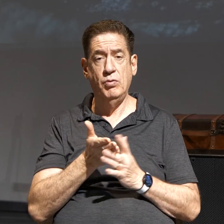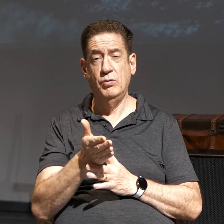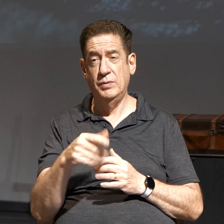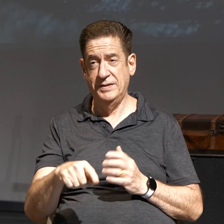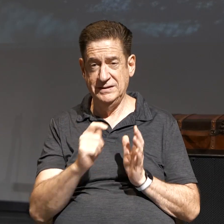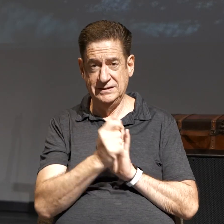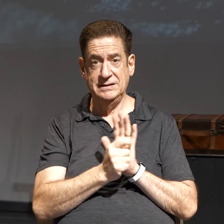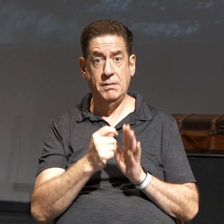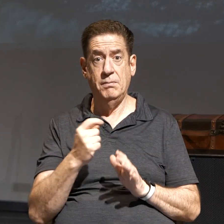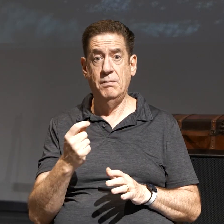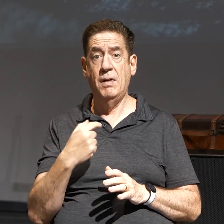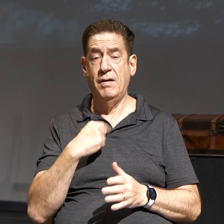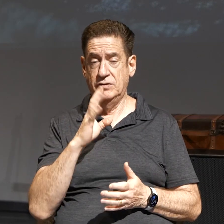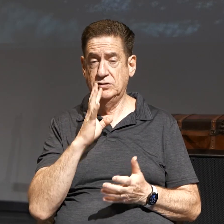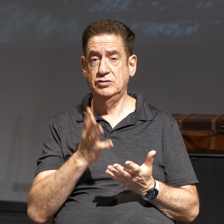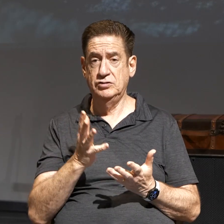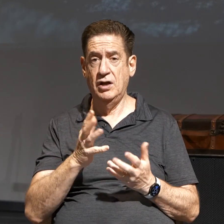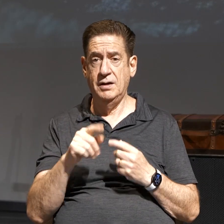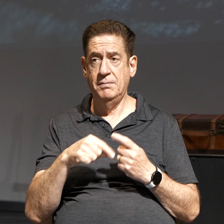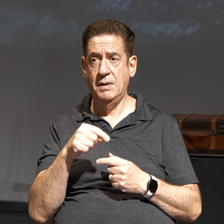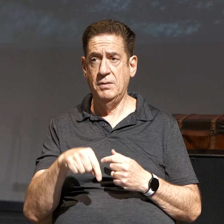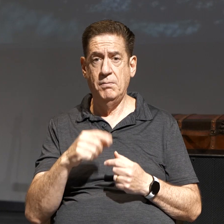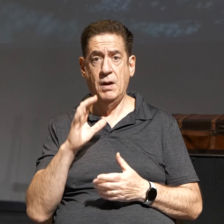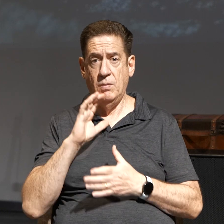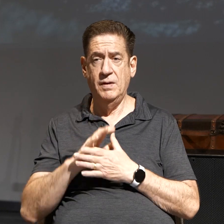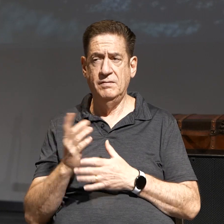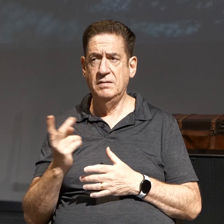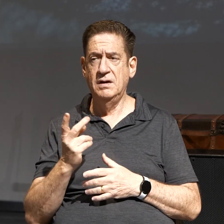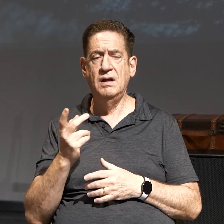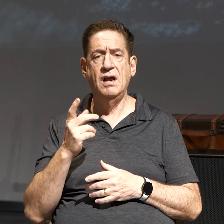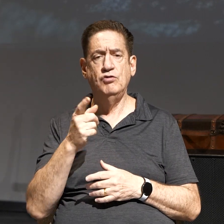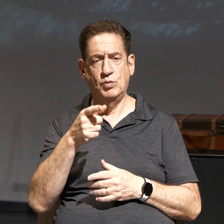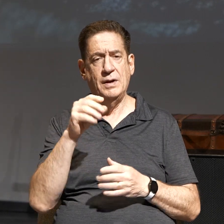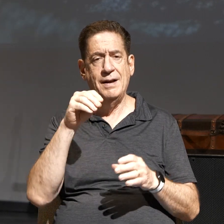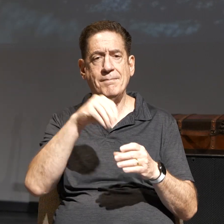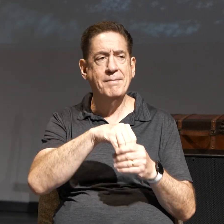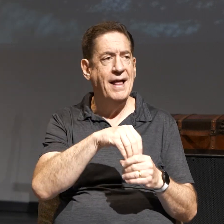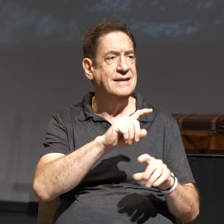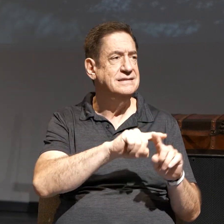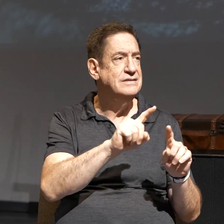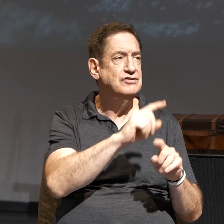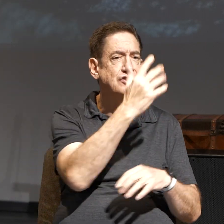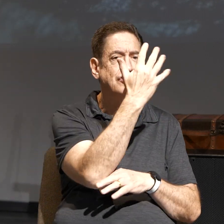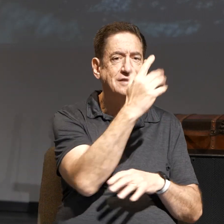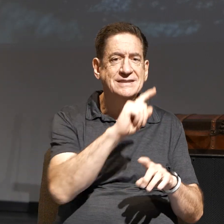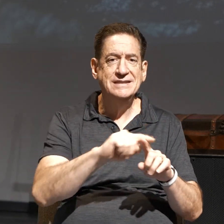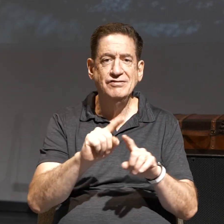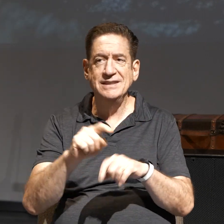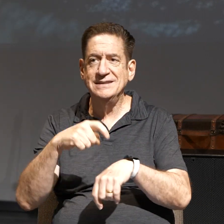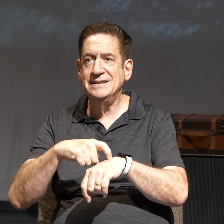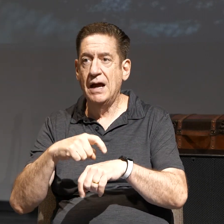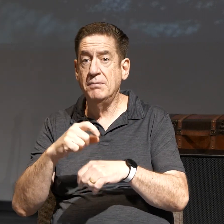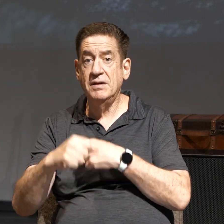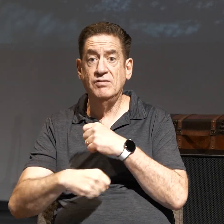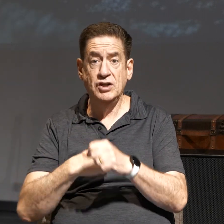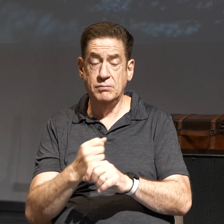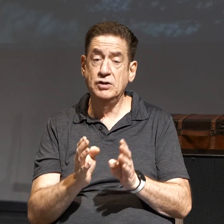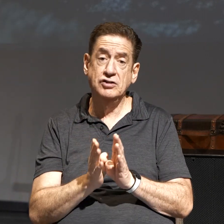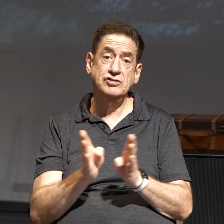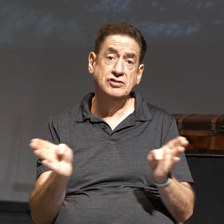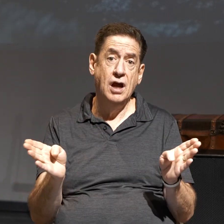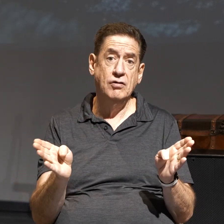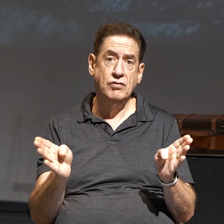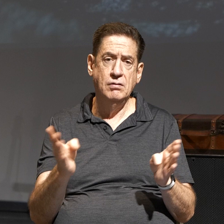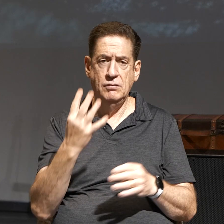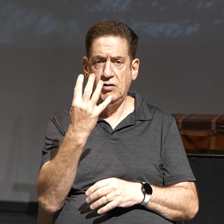and I talked about this. You can plant, you know, different trees and stuff at different times of the year. But in general, there are four